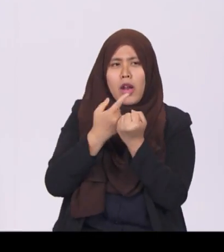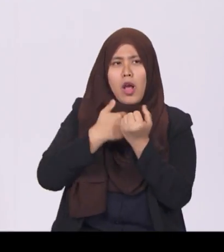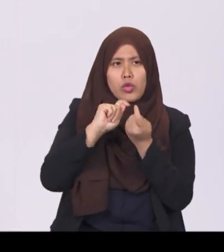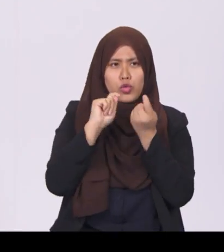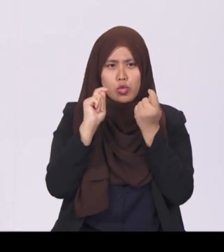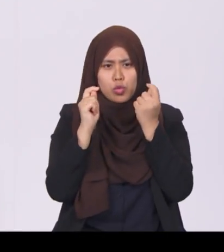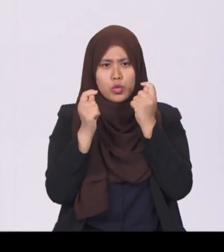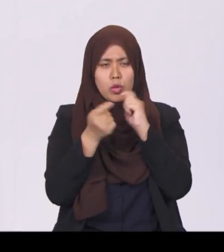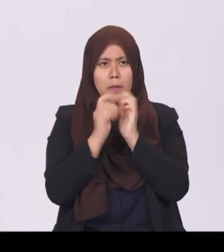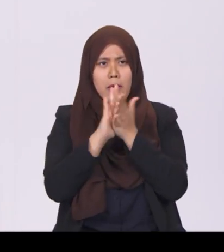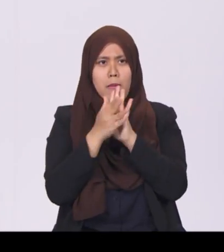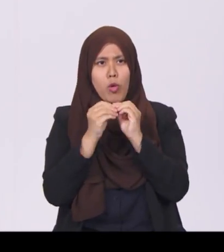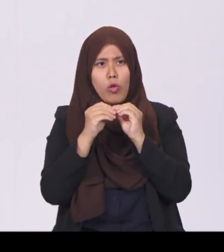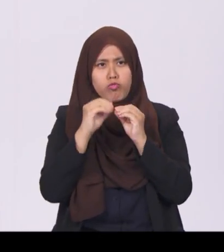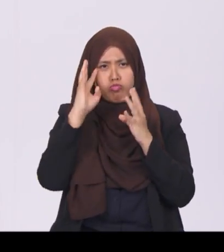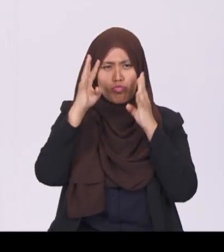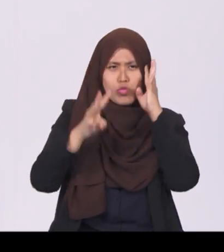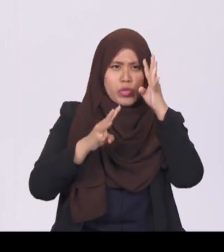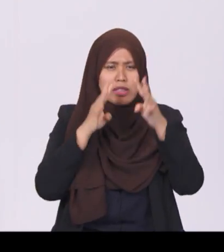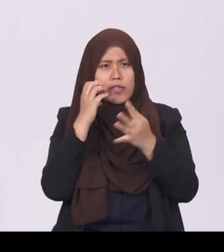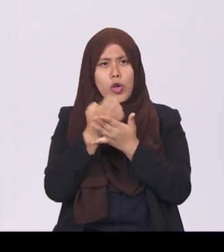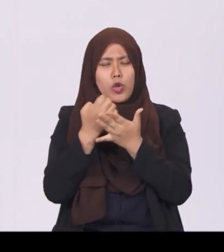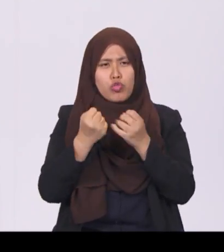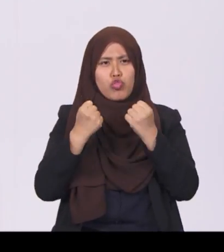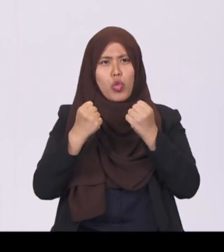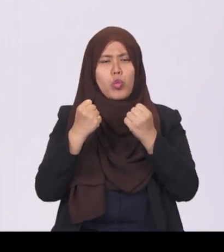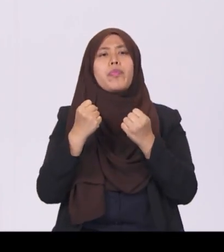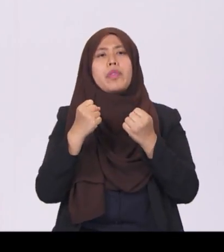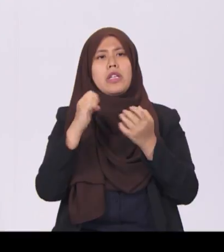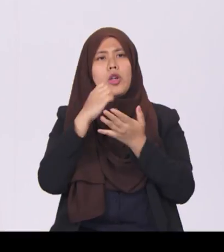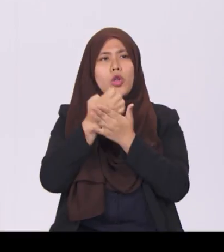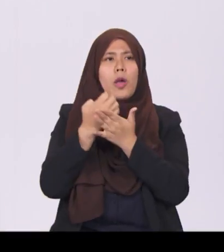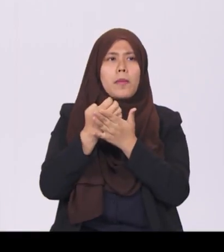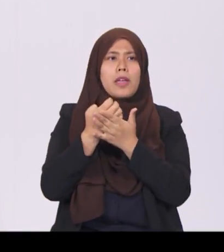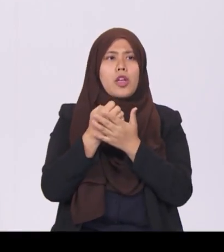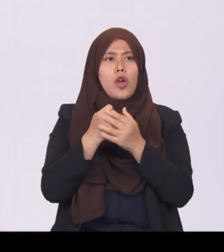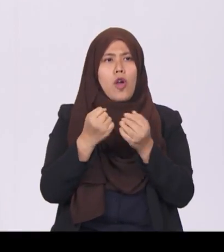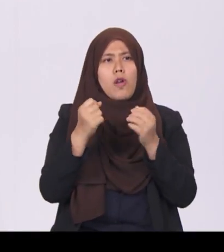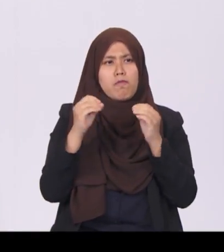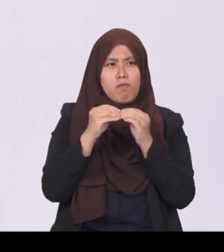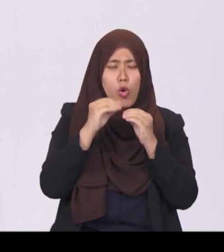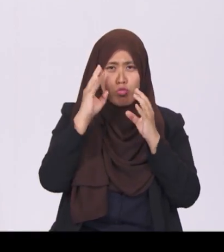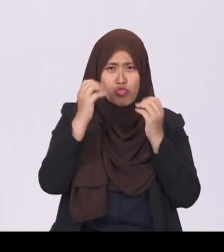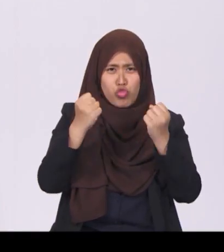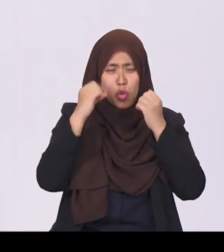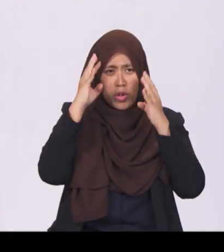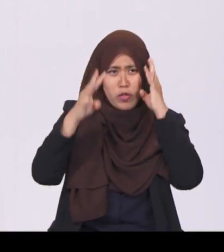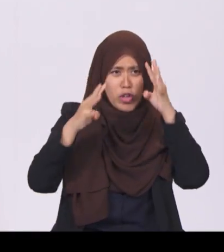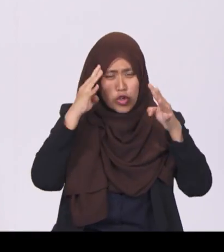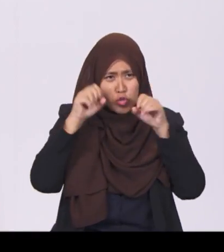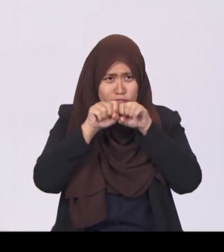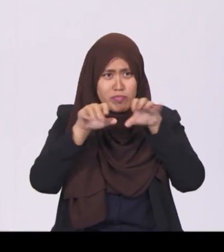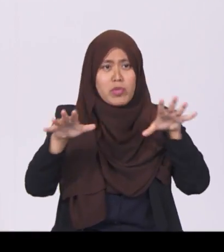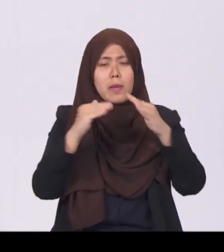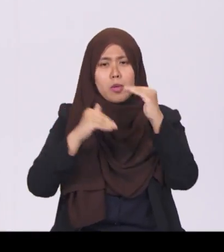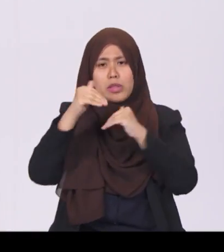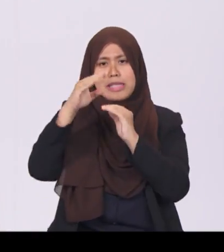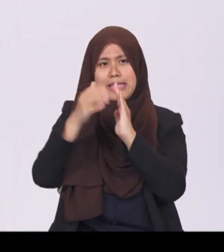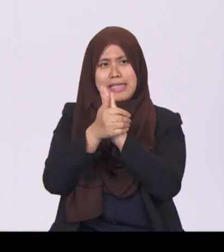vibrant and innovative economy by fostering pervasive innovation, building deep capabilities and forging strong partnerships.